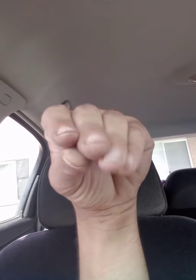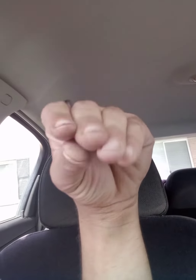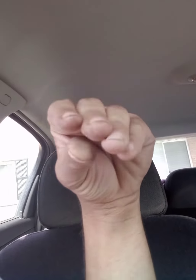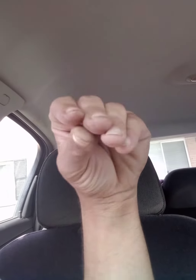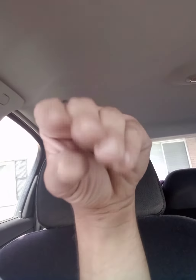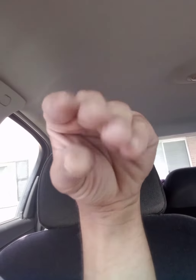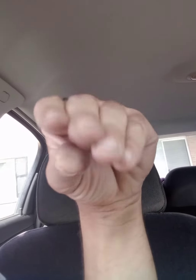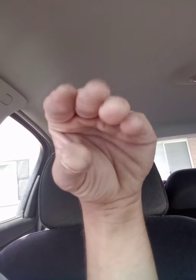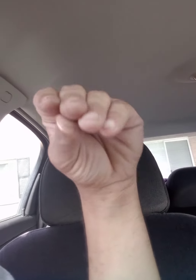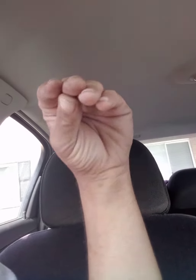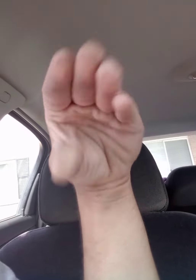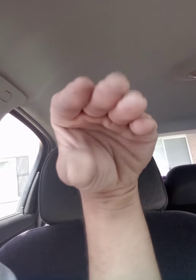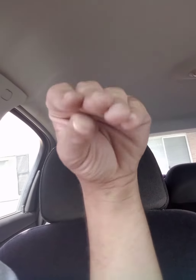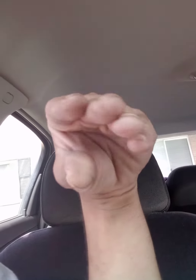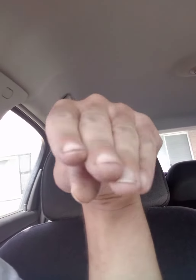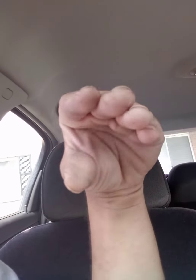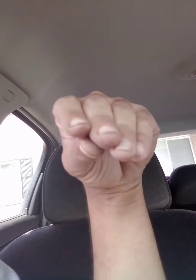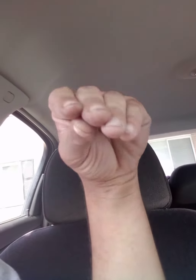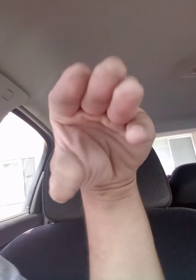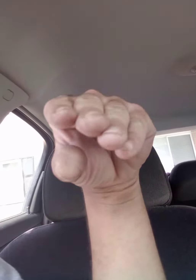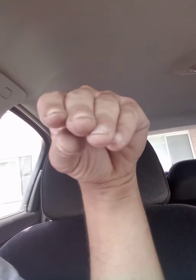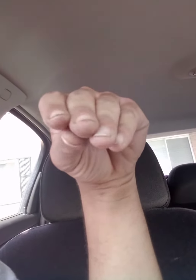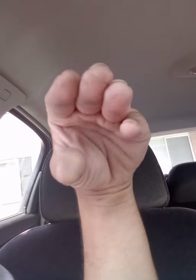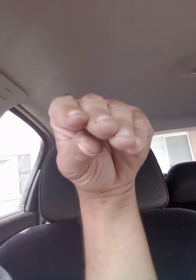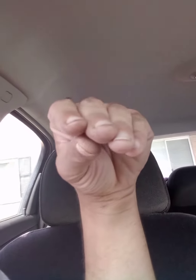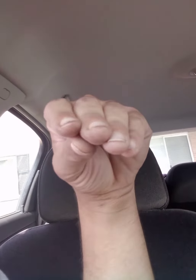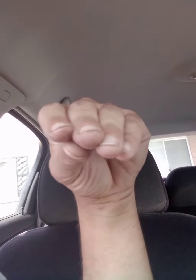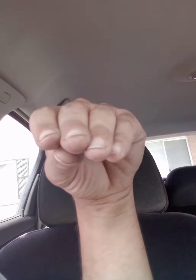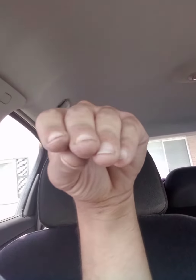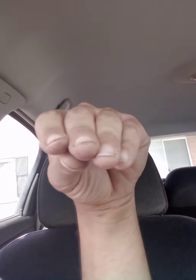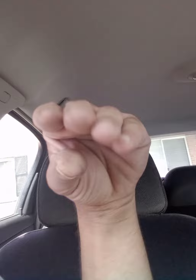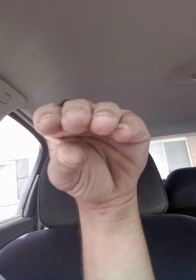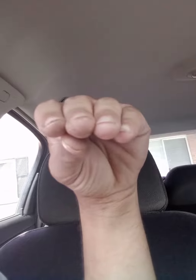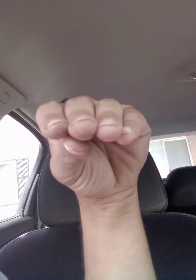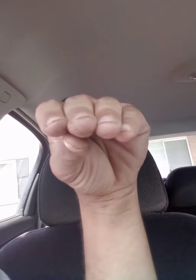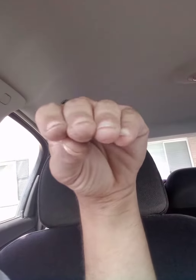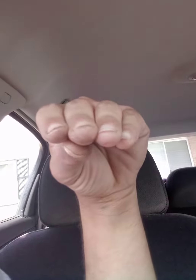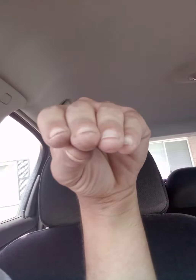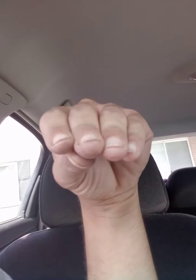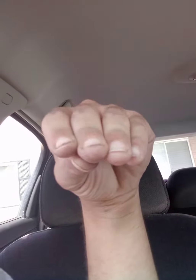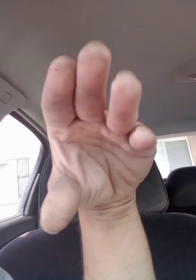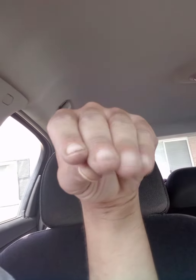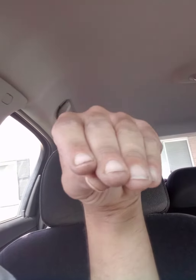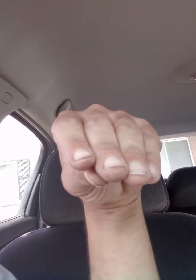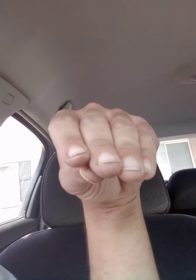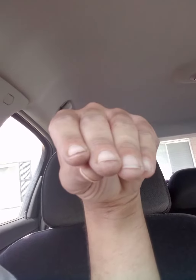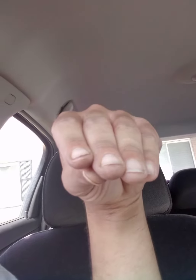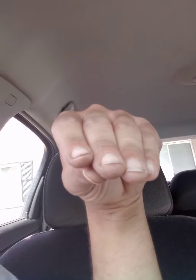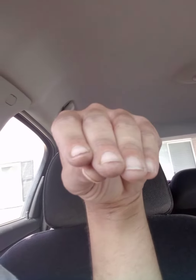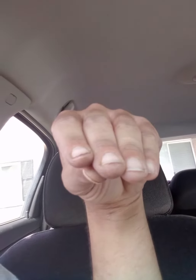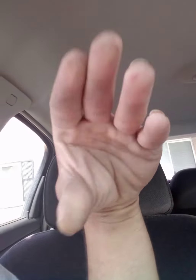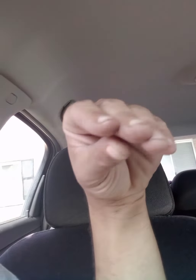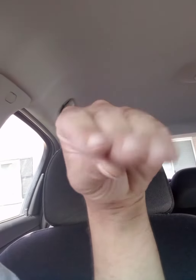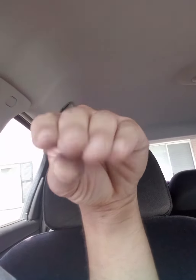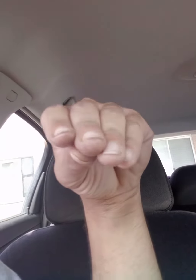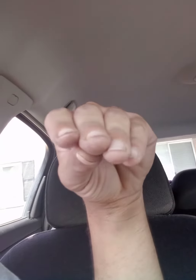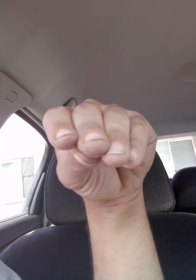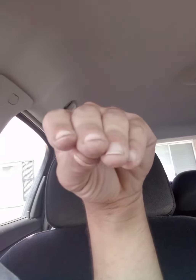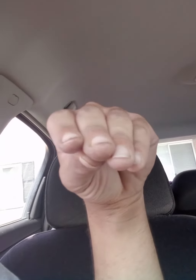don't do that so anyway uh shit man we'll see y'all soon man and again y'all sorry